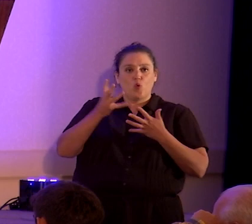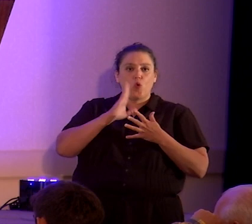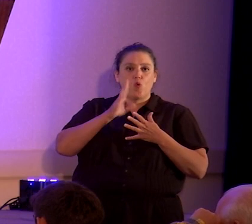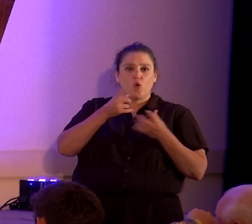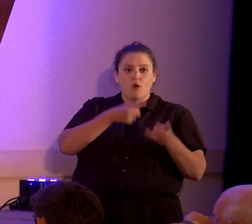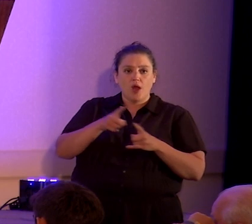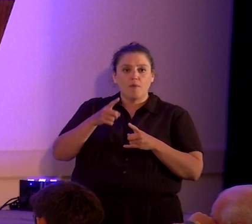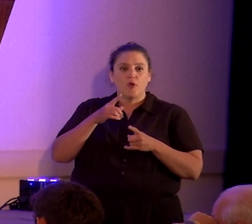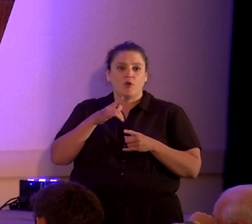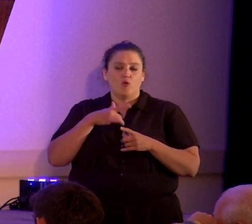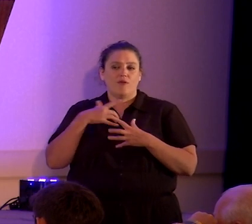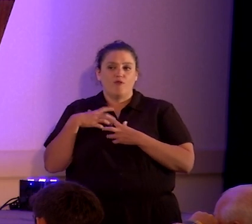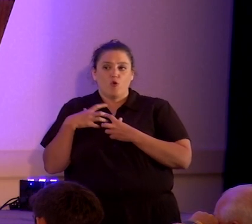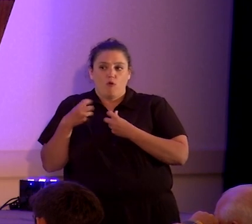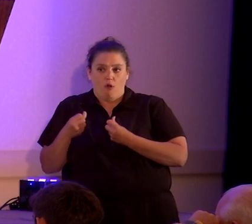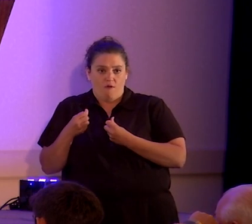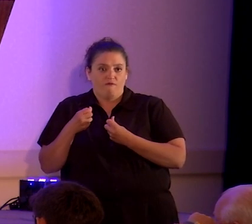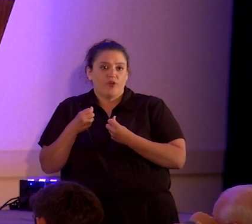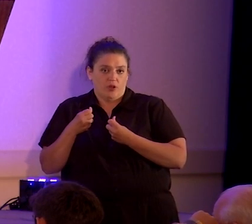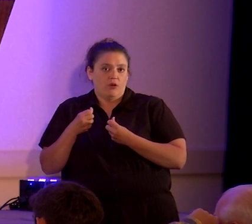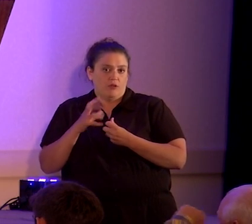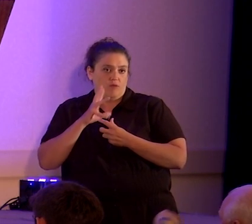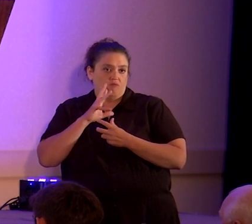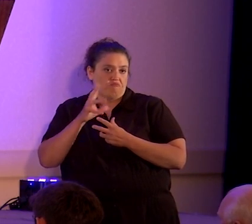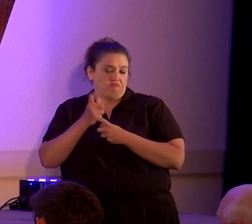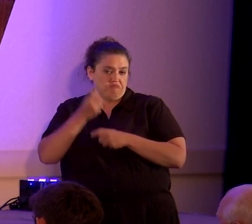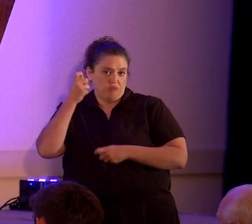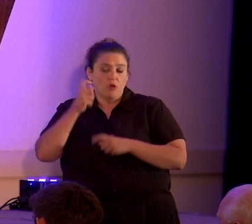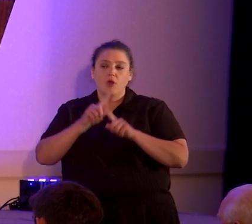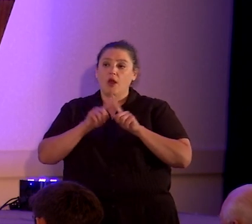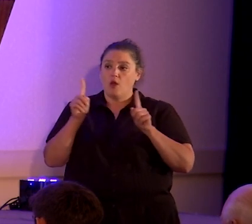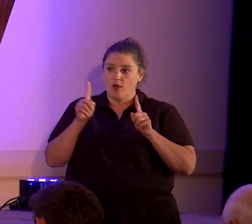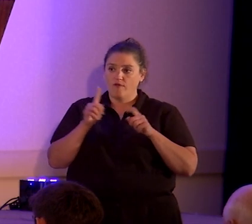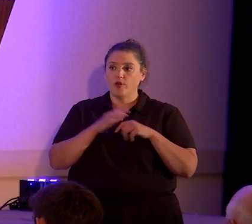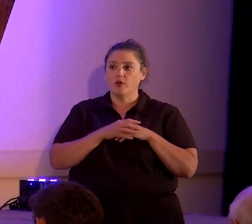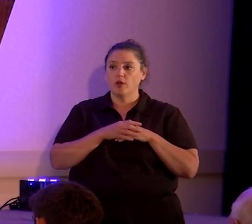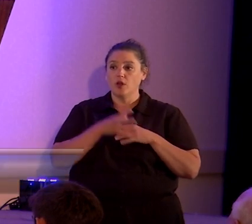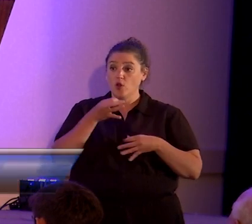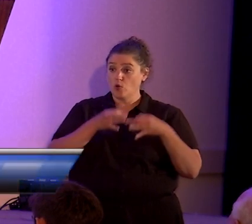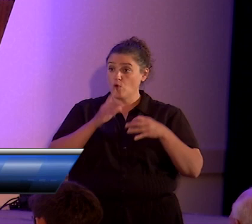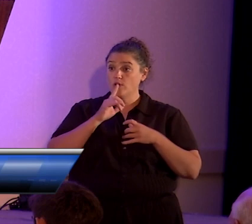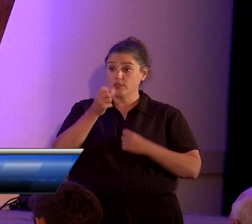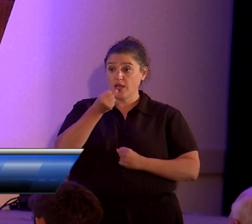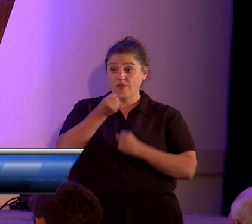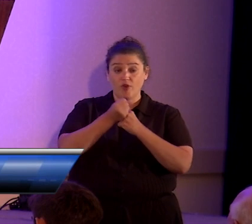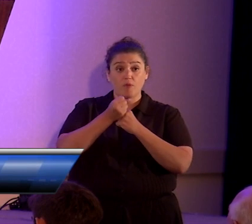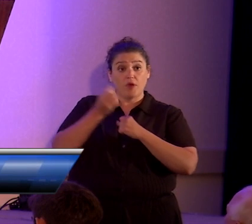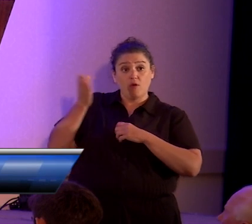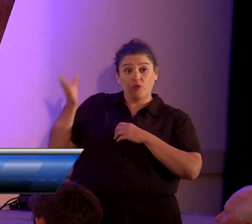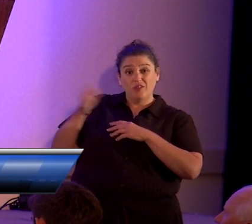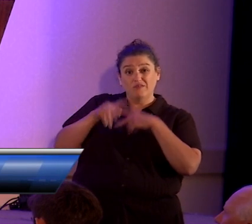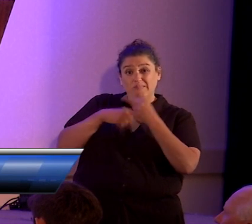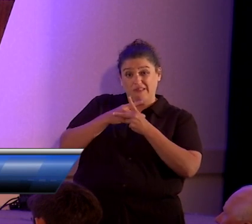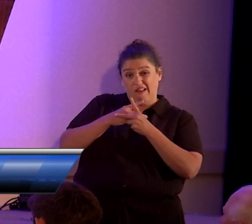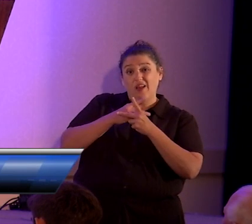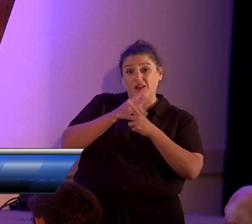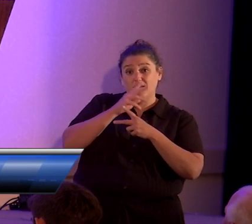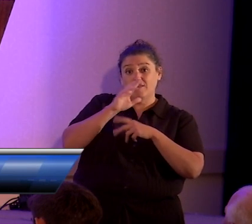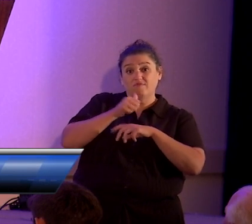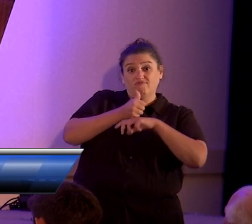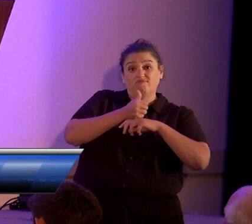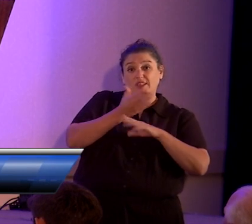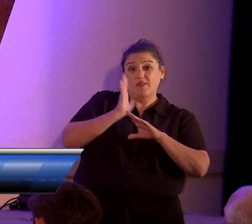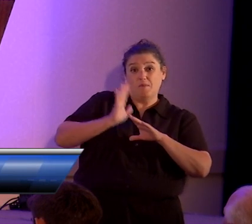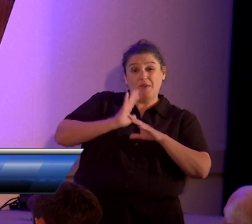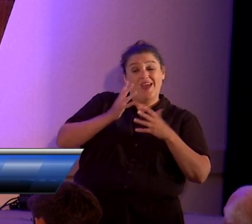We're very confident that the result will be in our favor. However, courts have upheld these monuments in the past, and nothing is